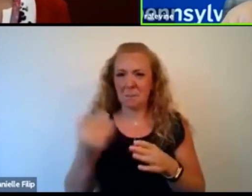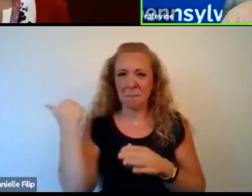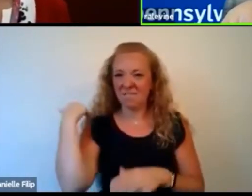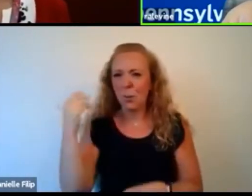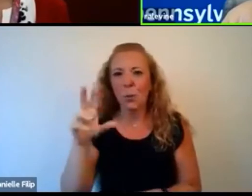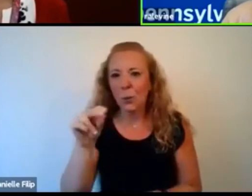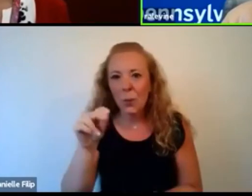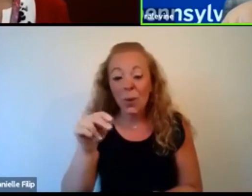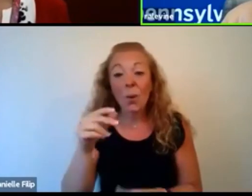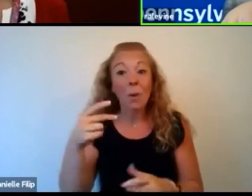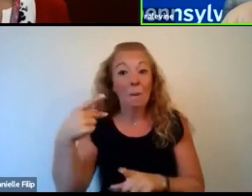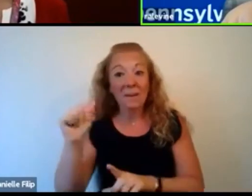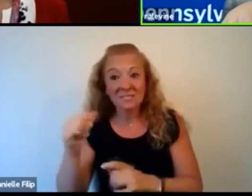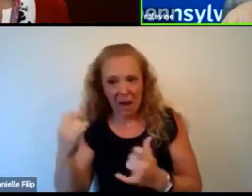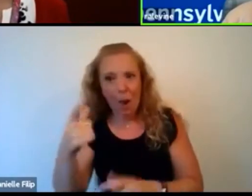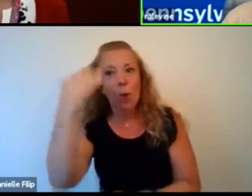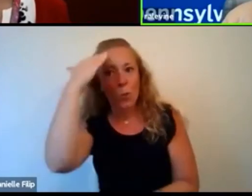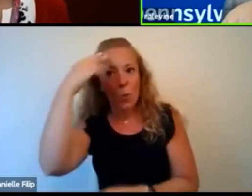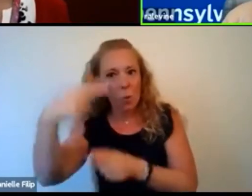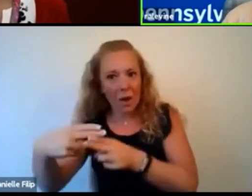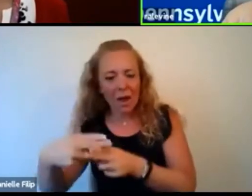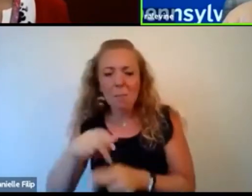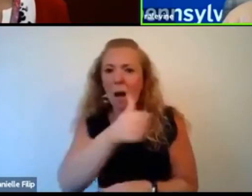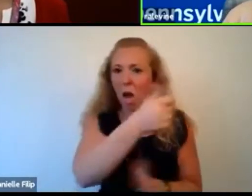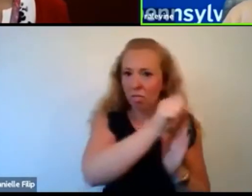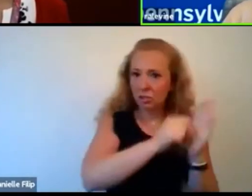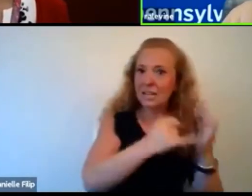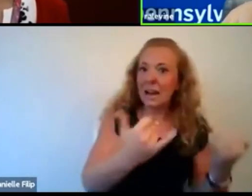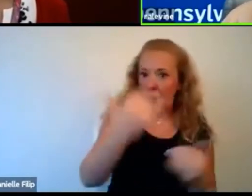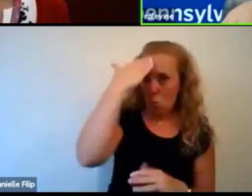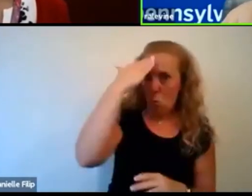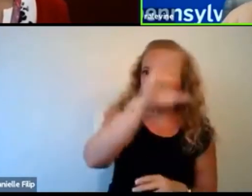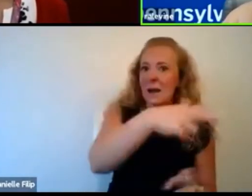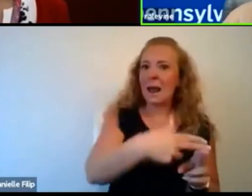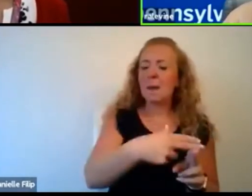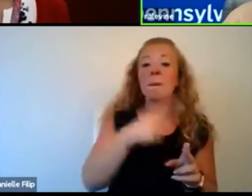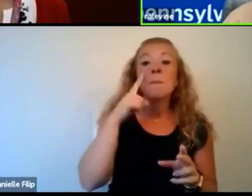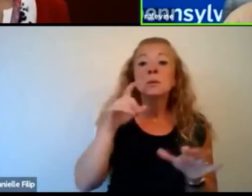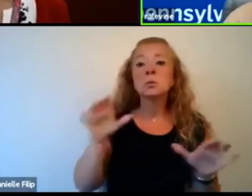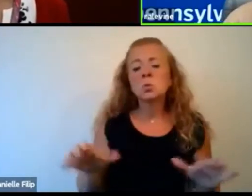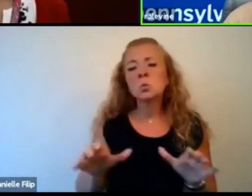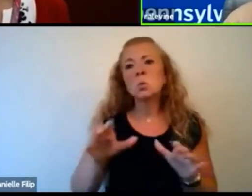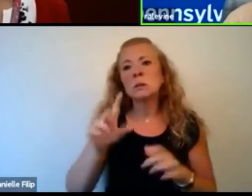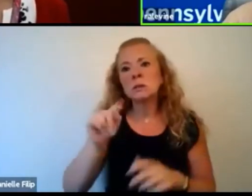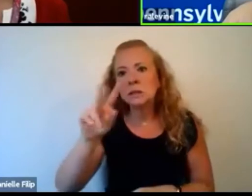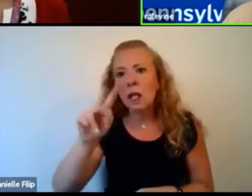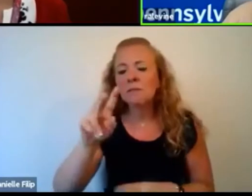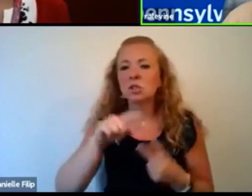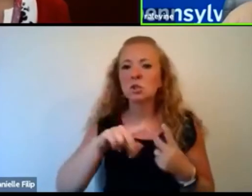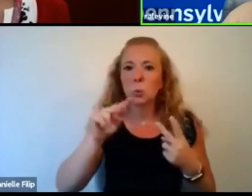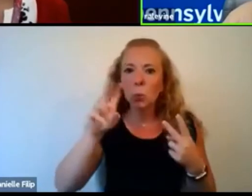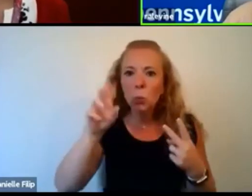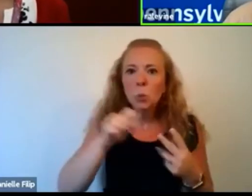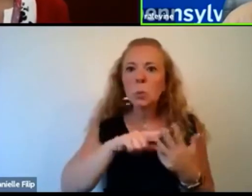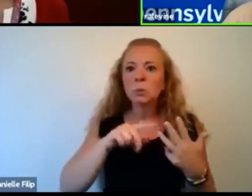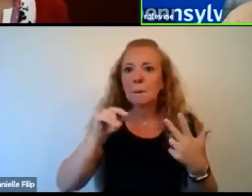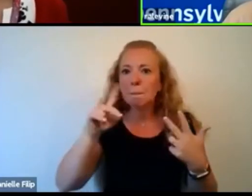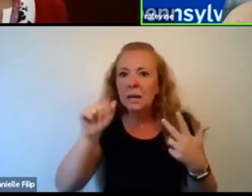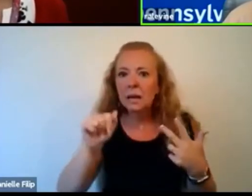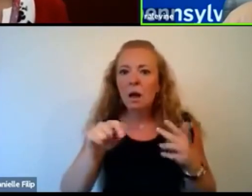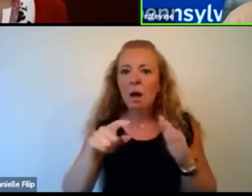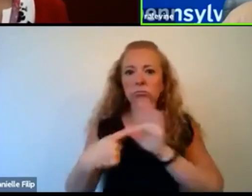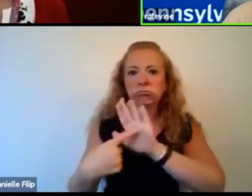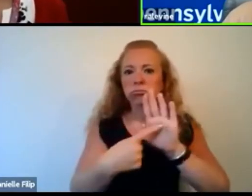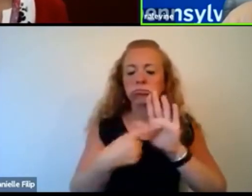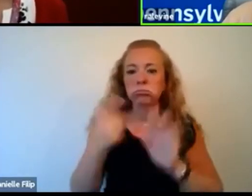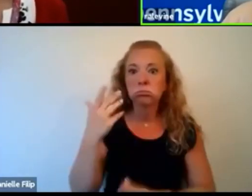in many, many other states, if not most other states, state health officials, because they're doing so much media, and they're out in public and out front